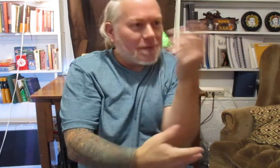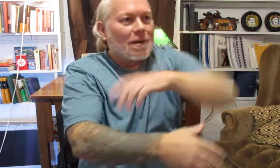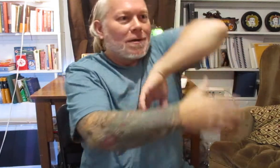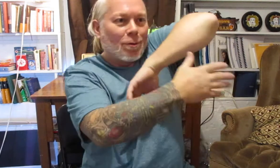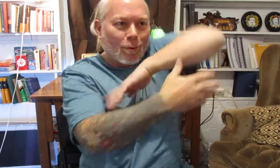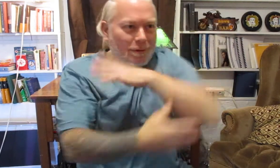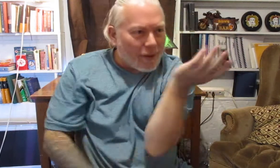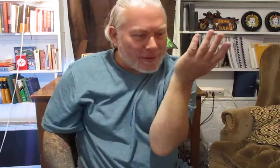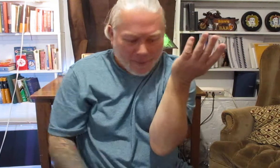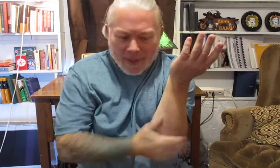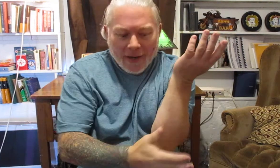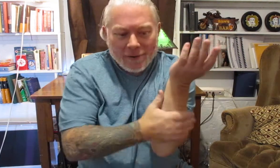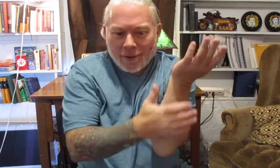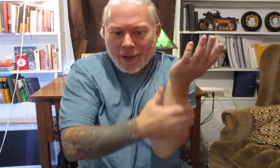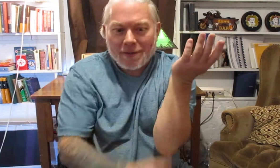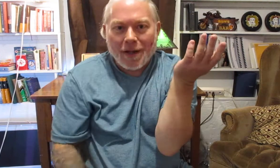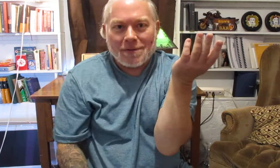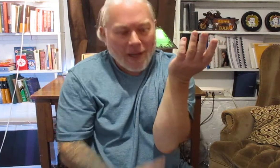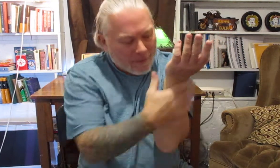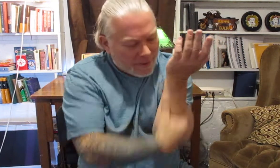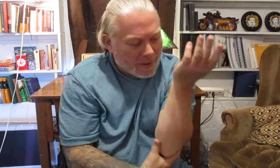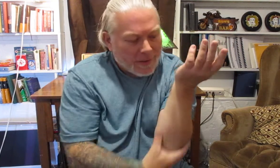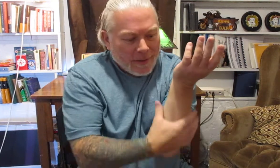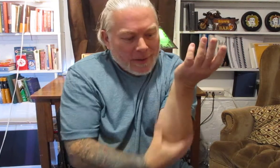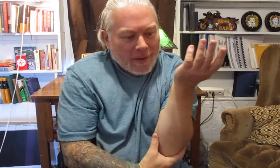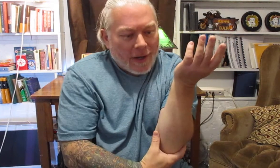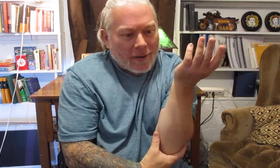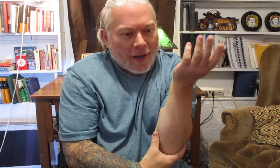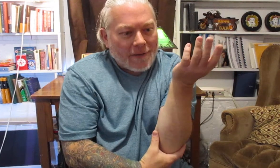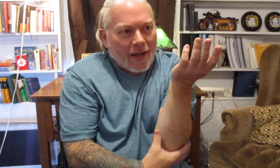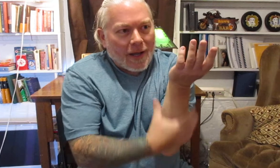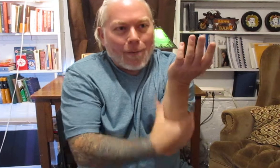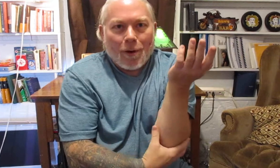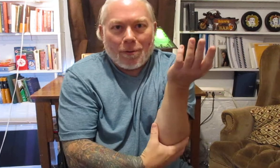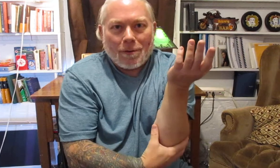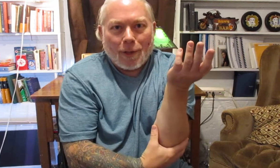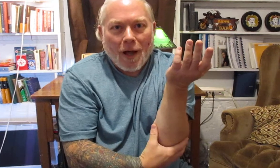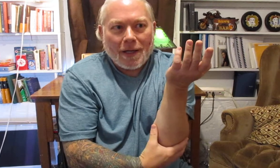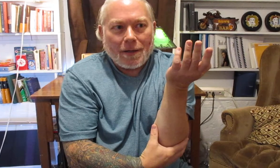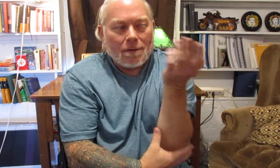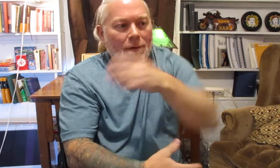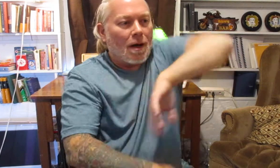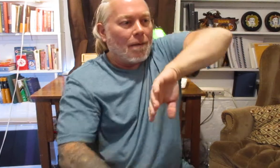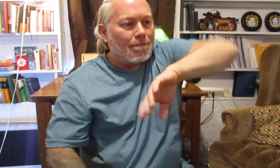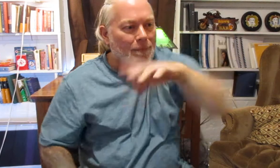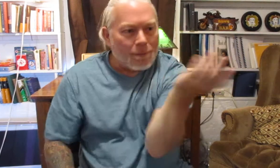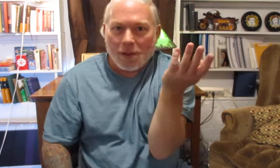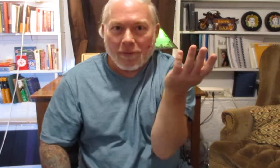tool is always coming down to a con south to create that elbow blocking um maneuver